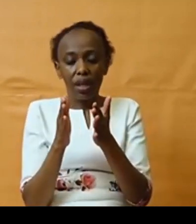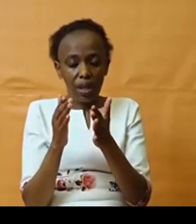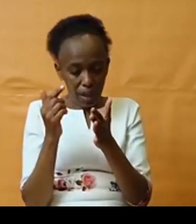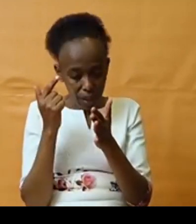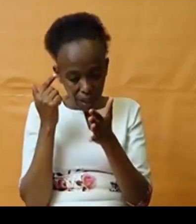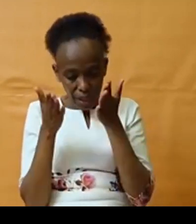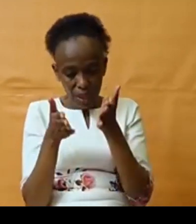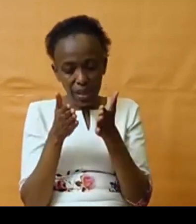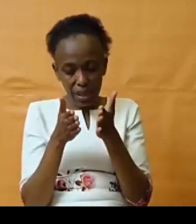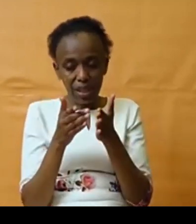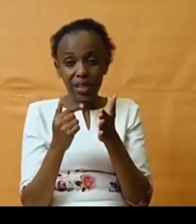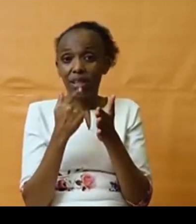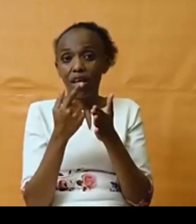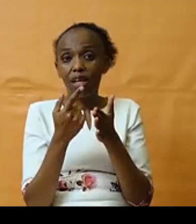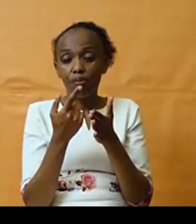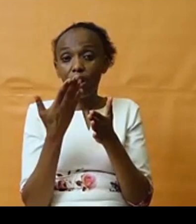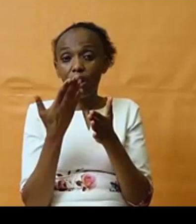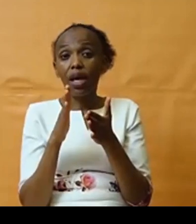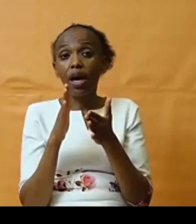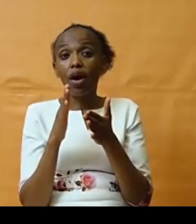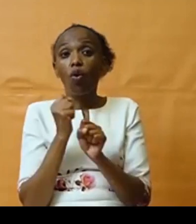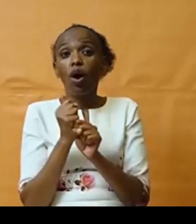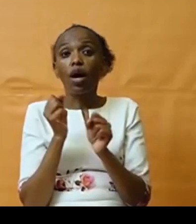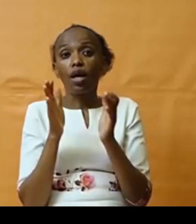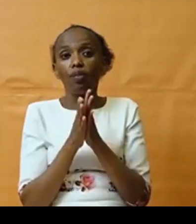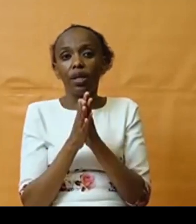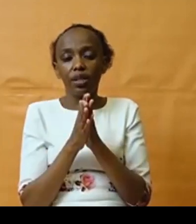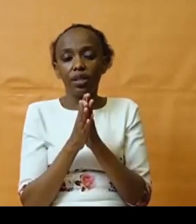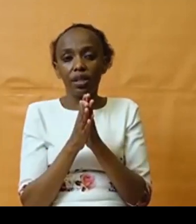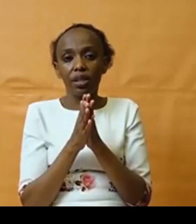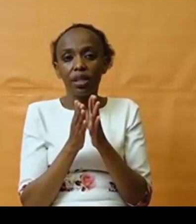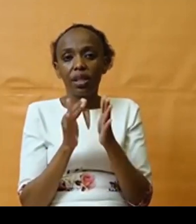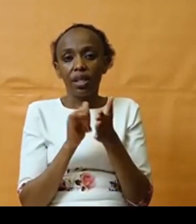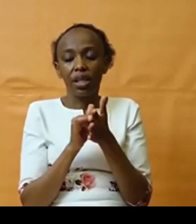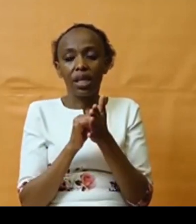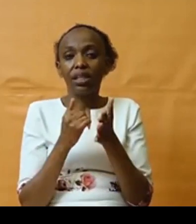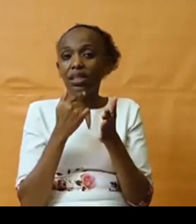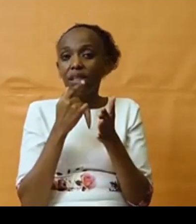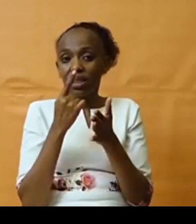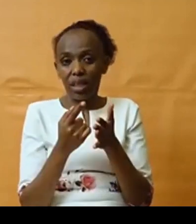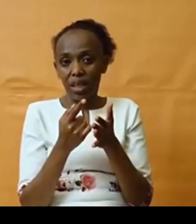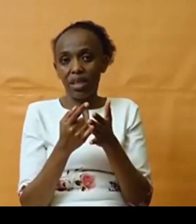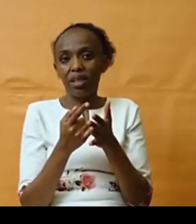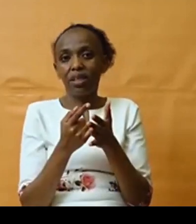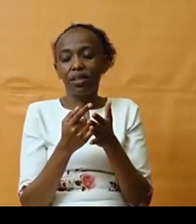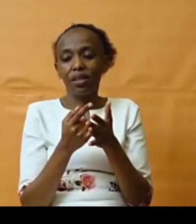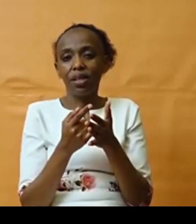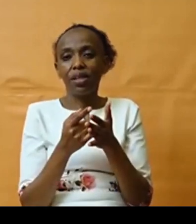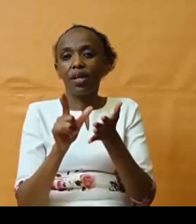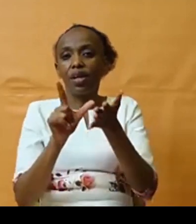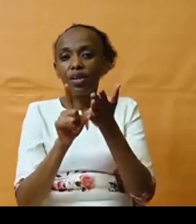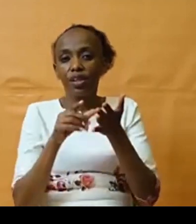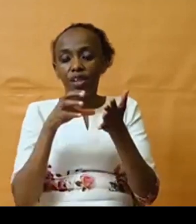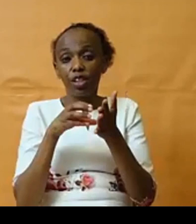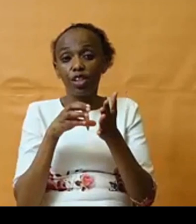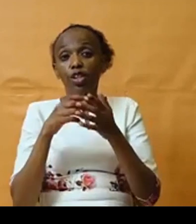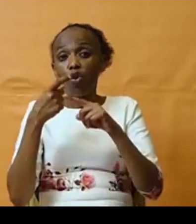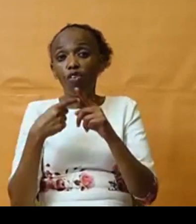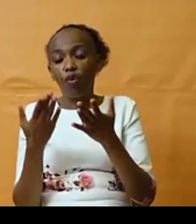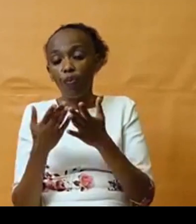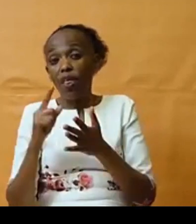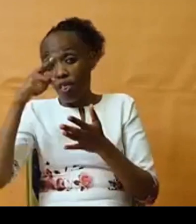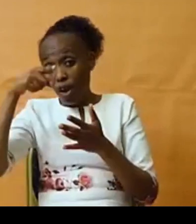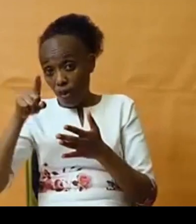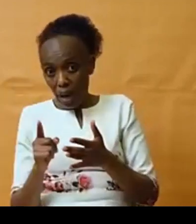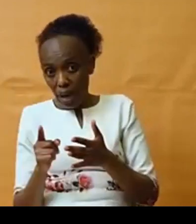a colleague of ours, Aurea. She really says when it comes to debt issues, I think the rights approach is something that